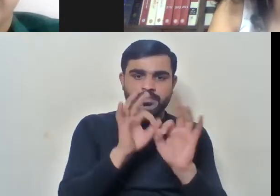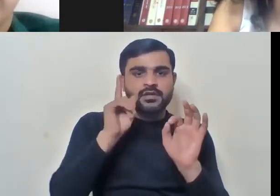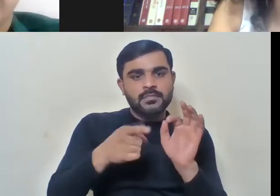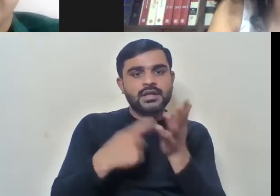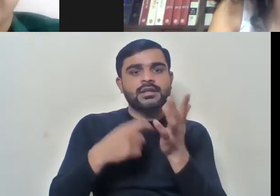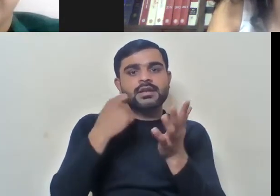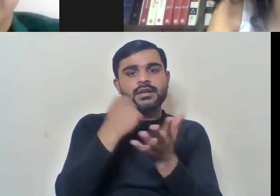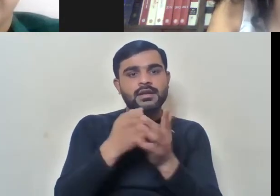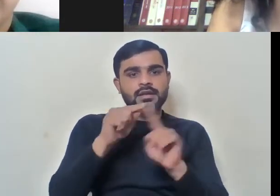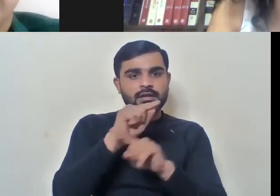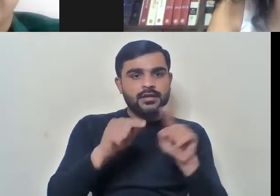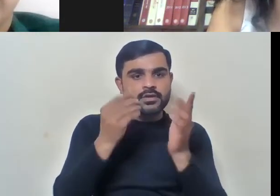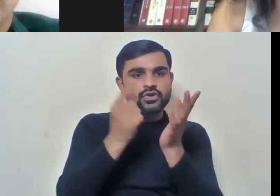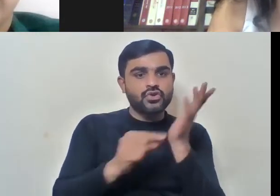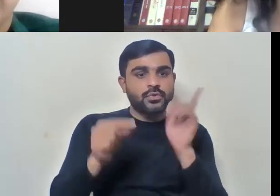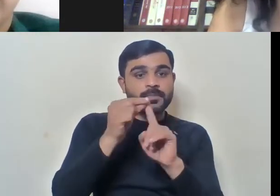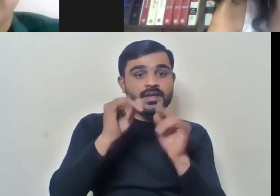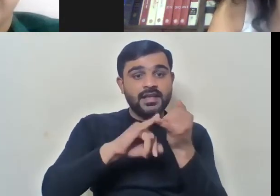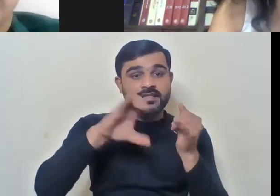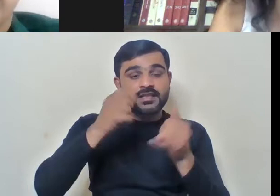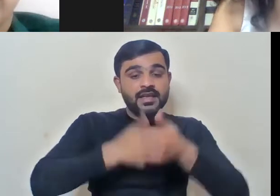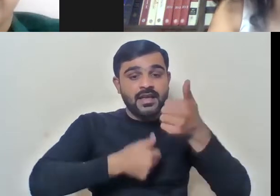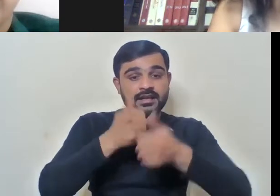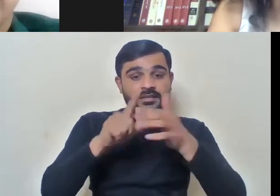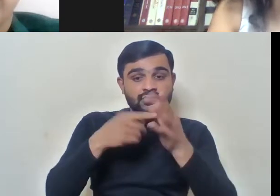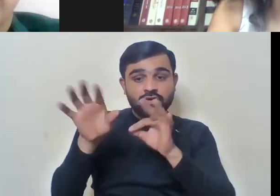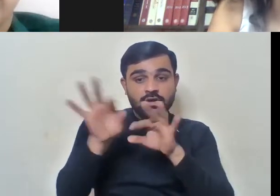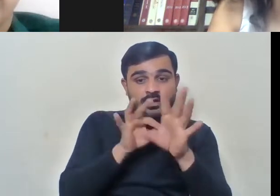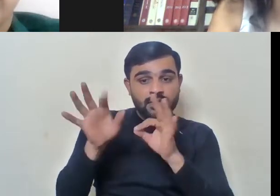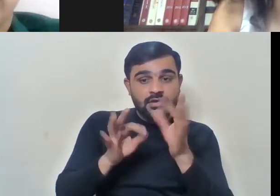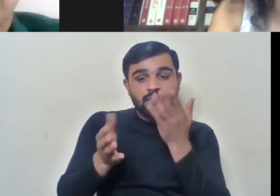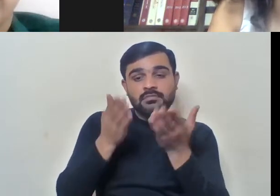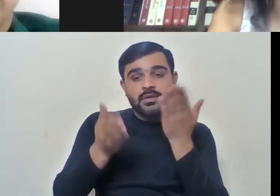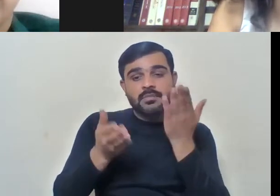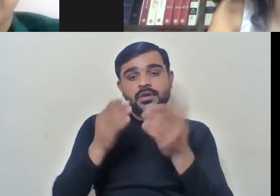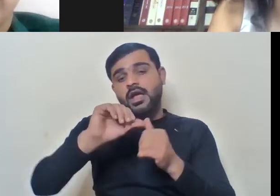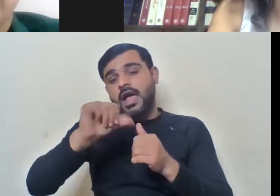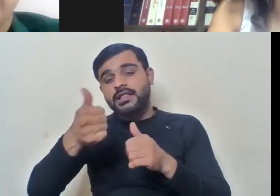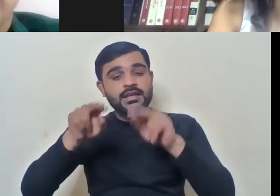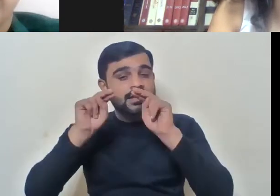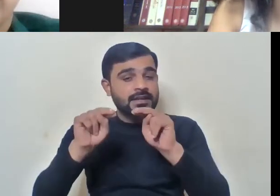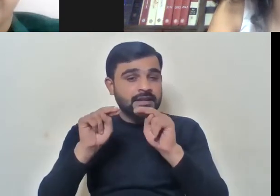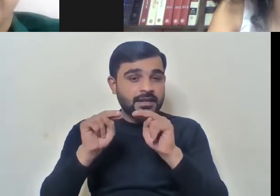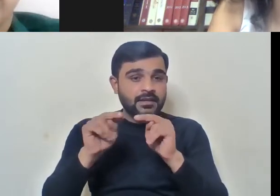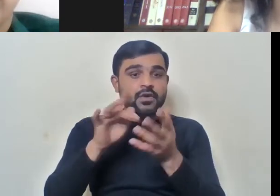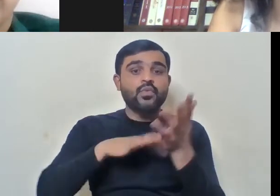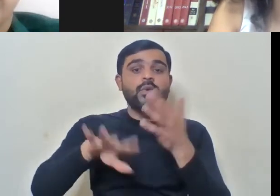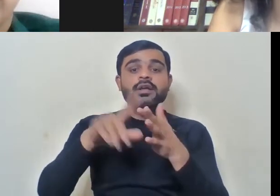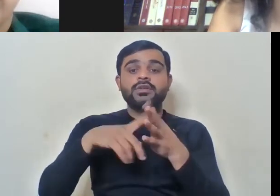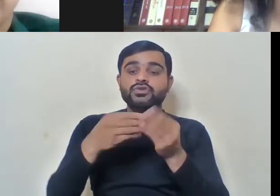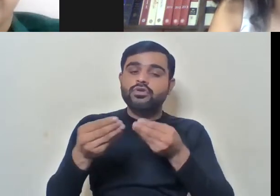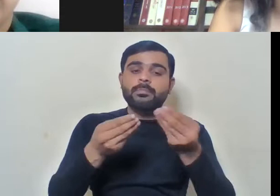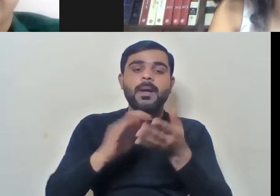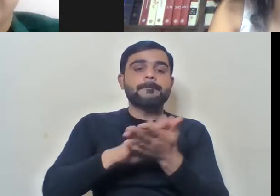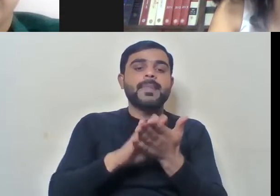provided and in the UPSC exam selections, there will be all the other requirements, uh, where accommodation is given,